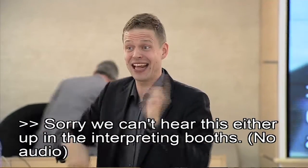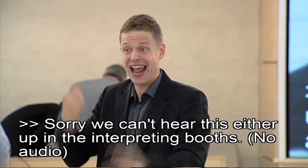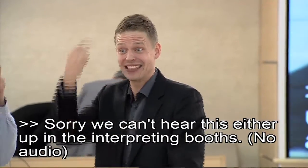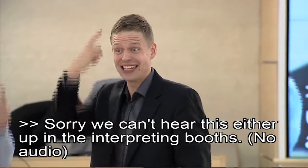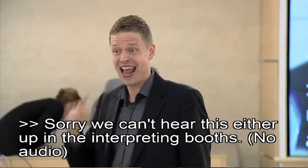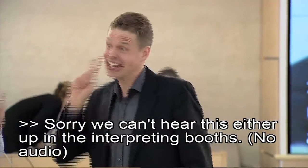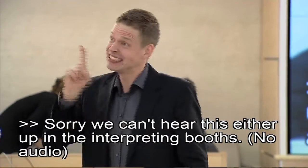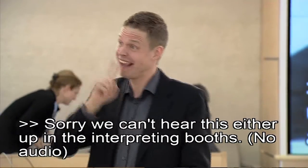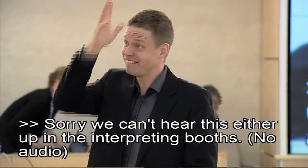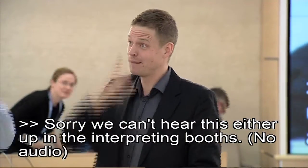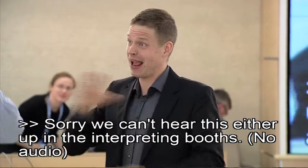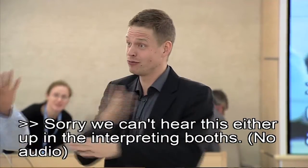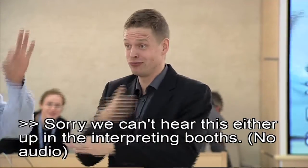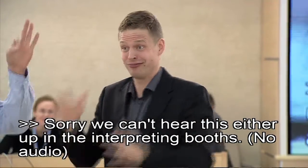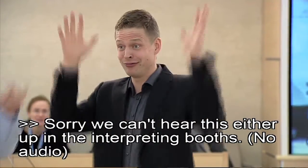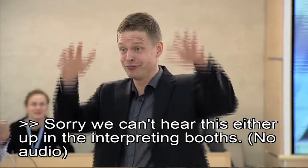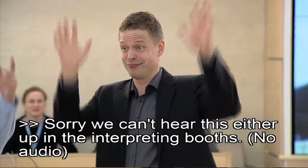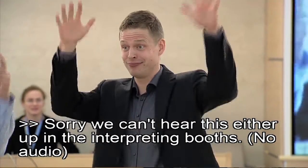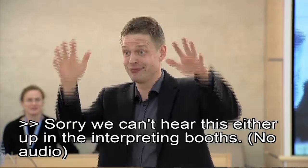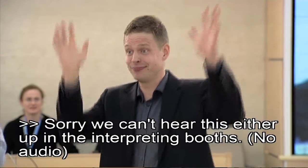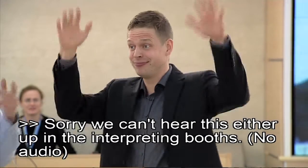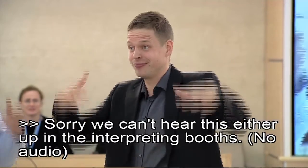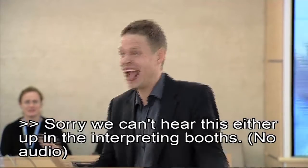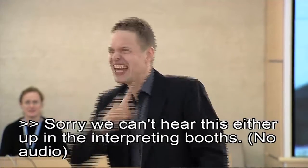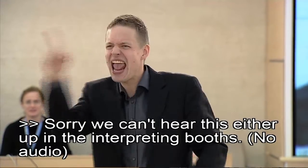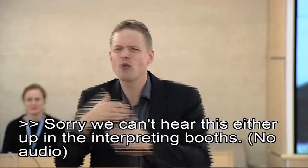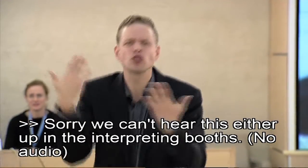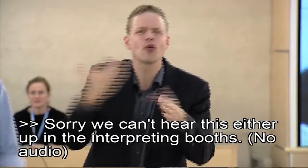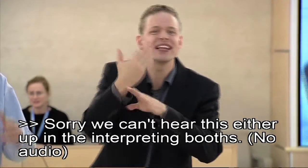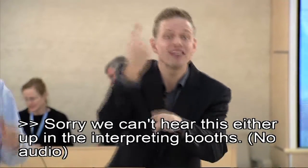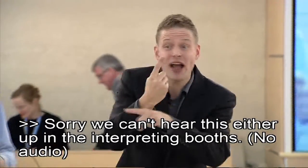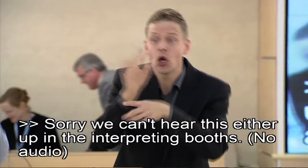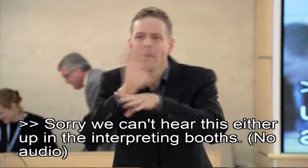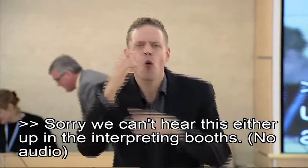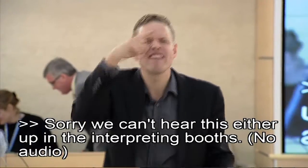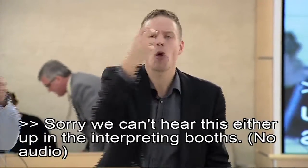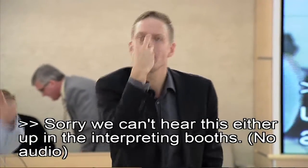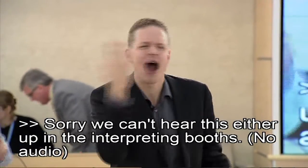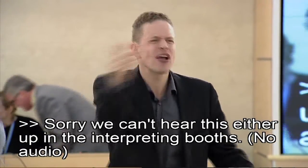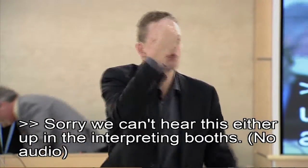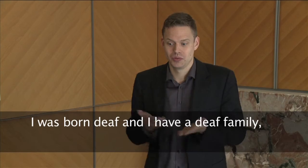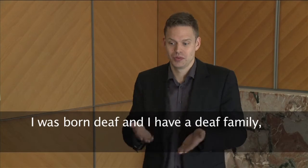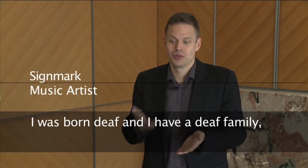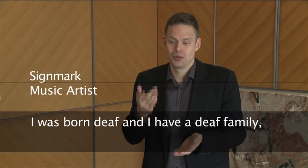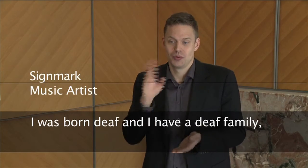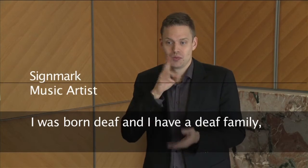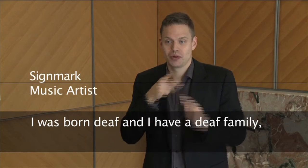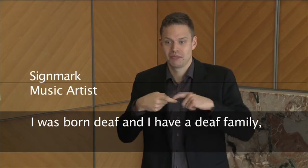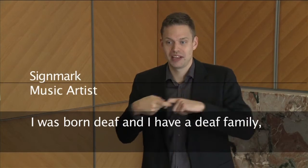Hello, my name is Mark Vuorheilvo, but I'm known only as an artist named Steinmark. I was born deaf